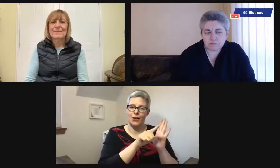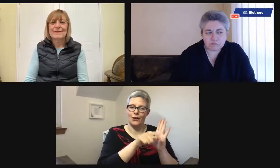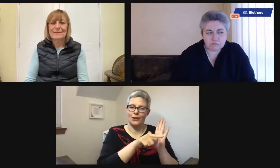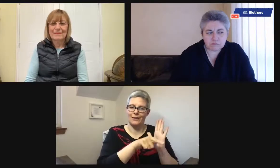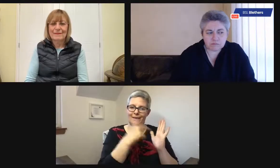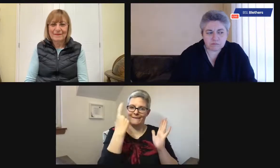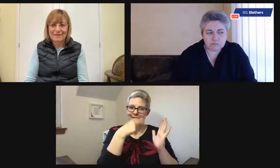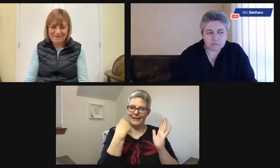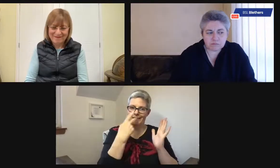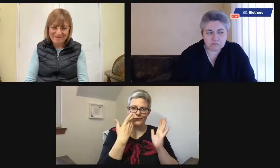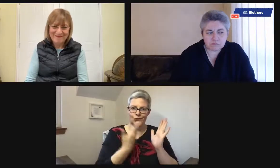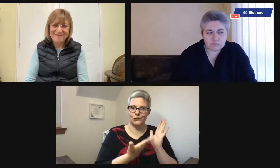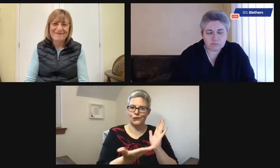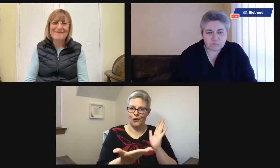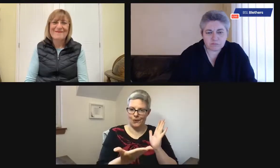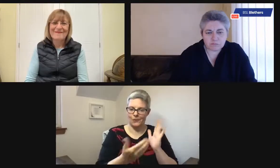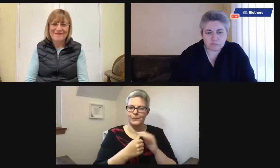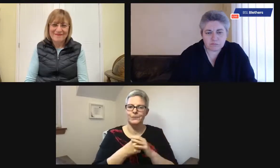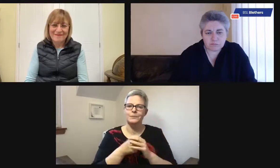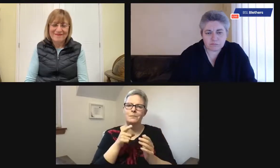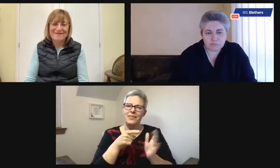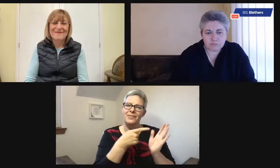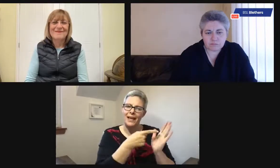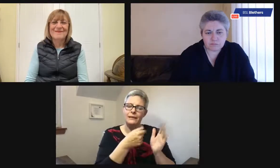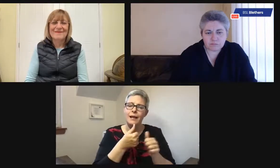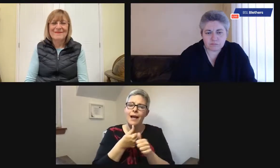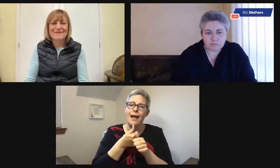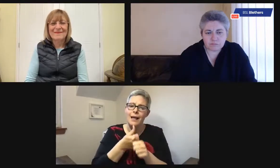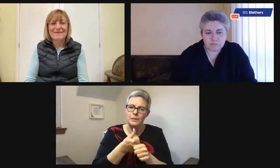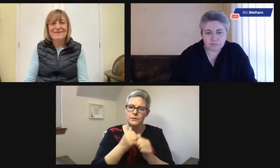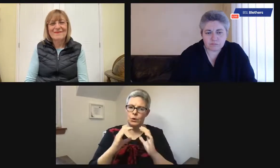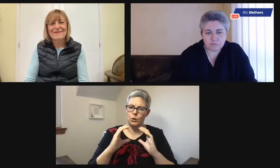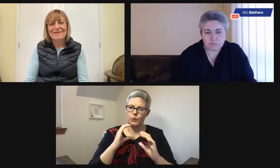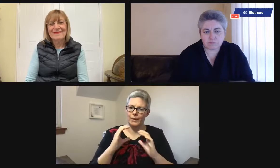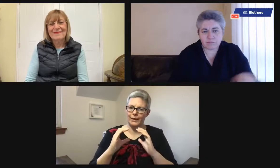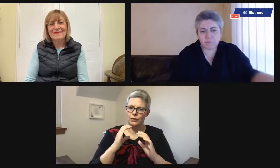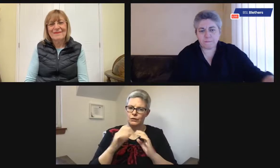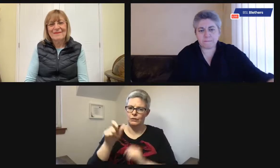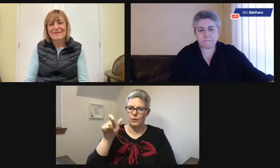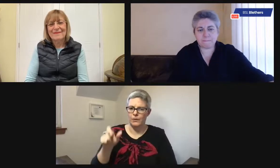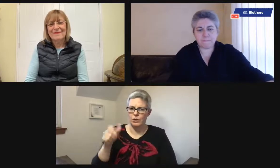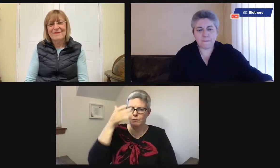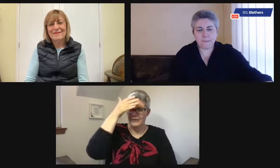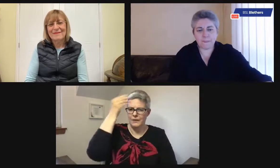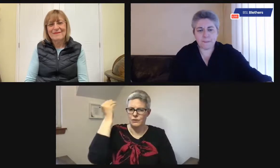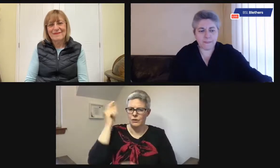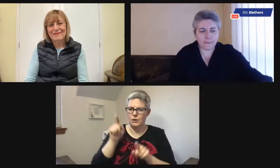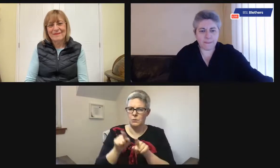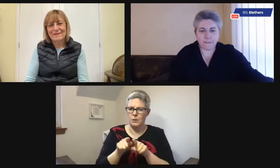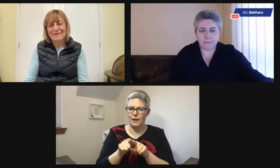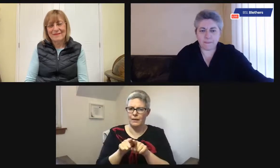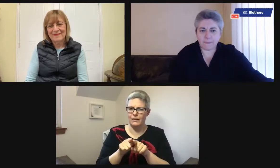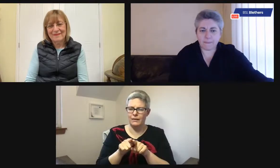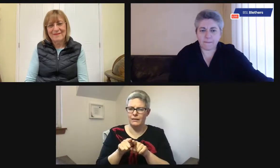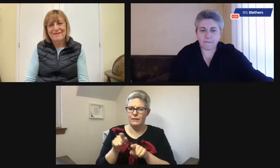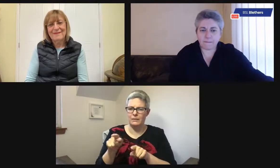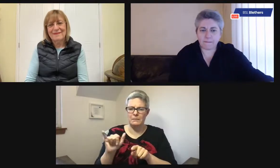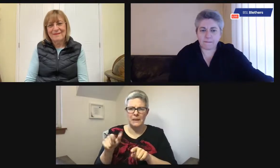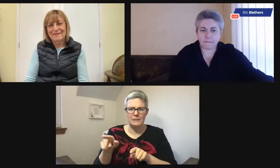information. So there's all kinds of stuff available, but the yellow clock face is very important as